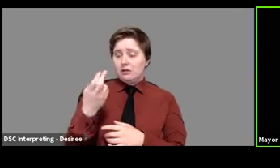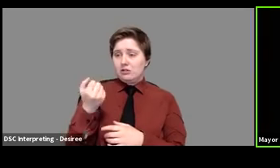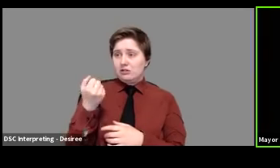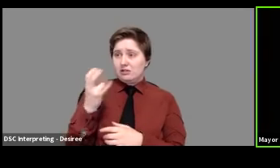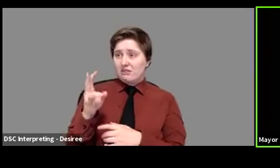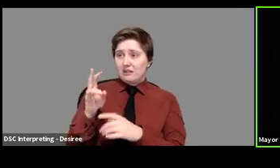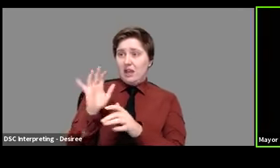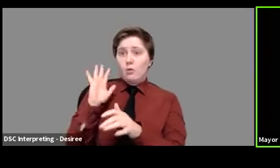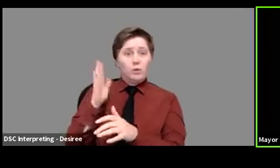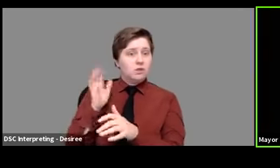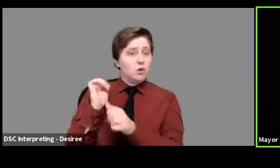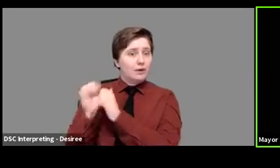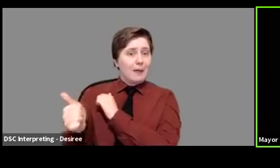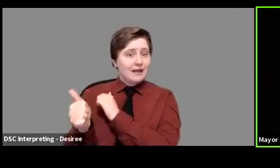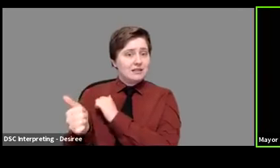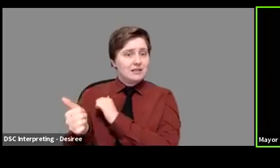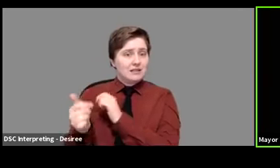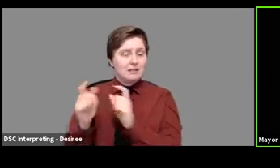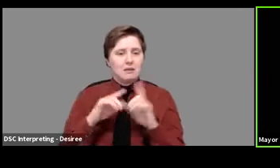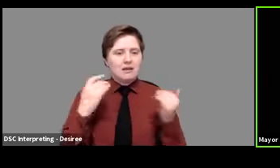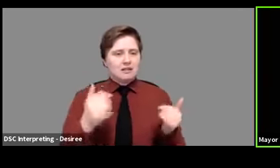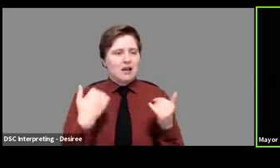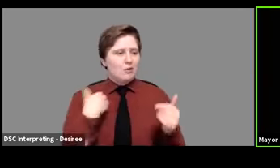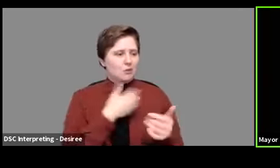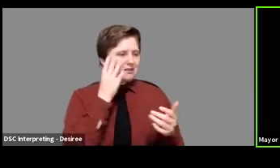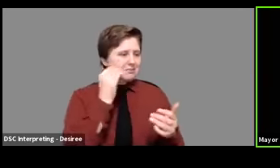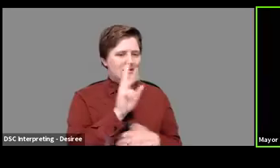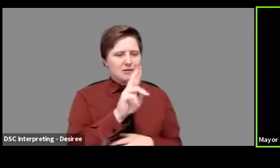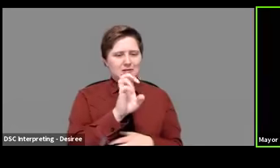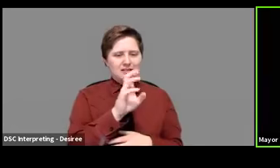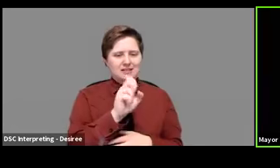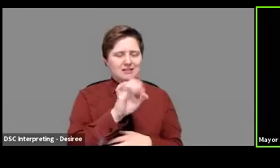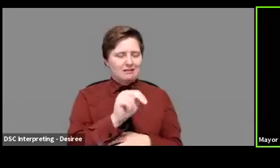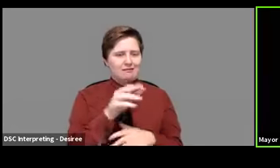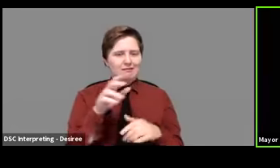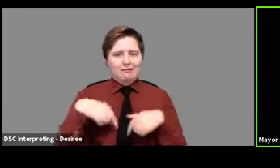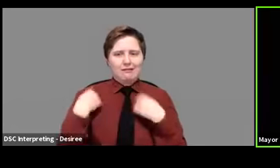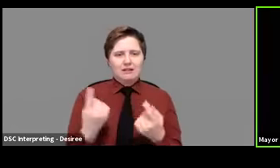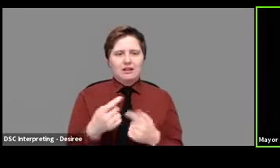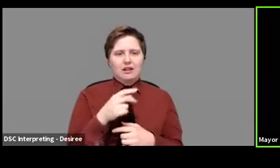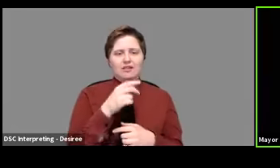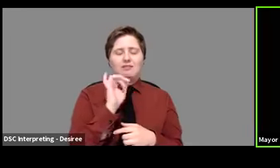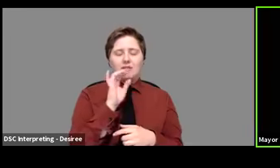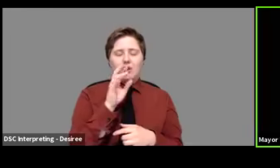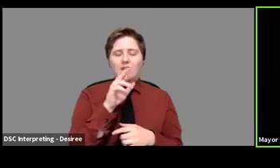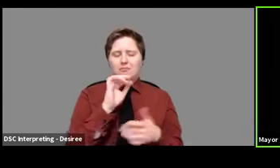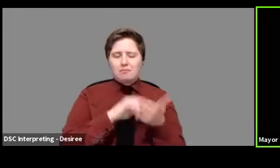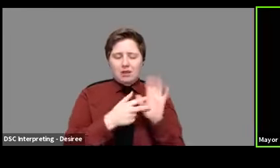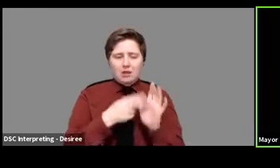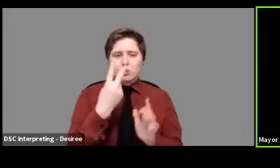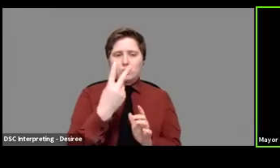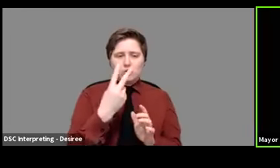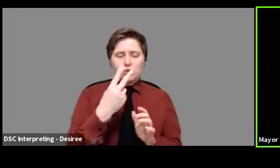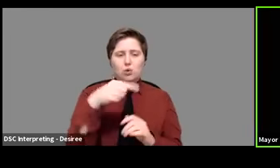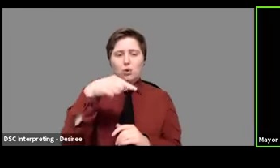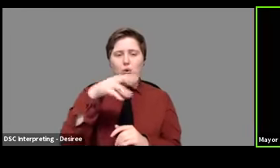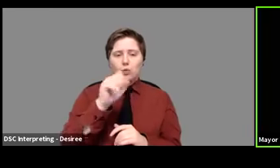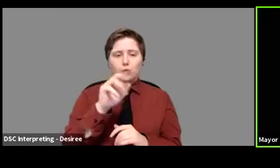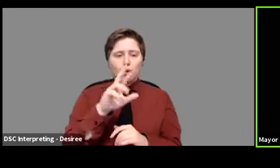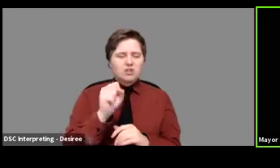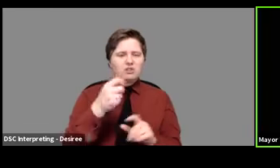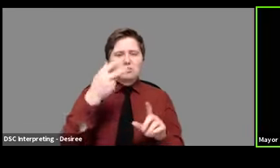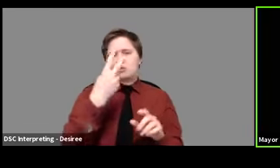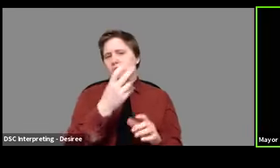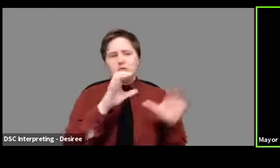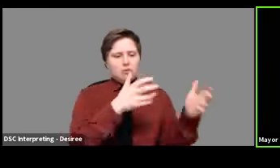mathematical case that we are on, that we're in a recession. Uh, recession is two consecutive quarters of negative economic growth. That's where we